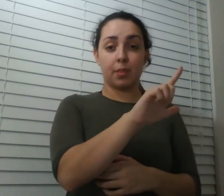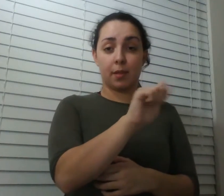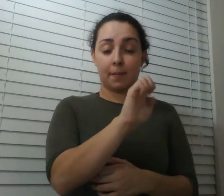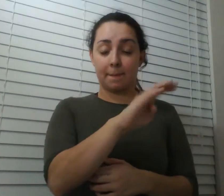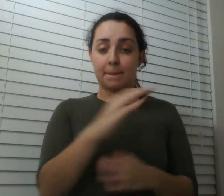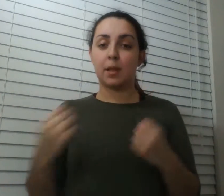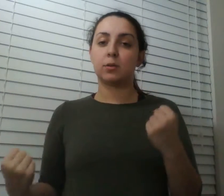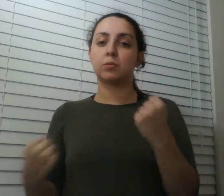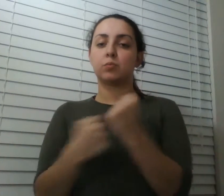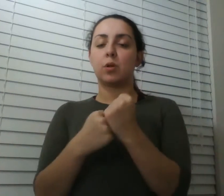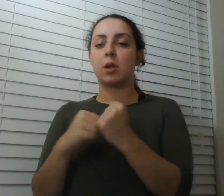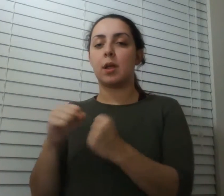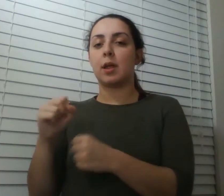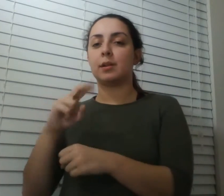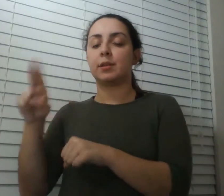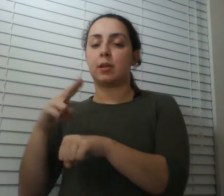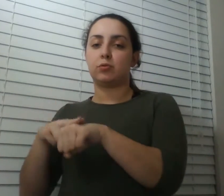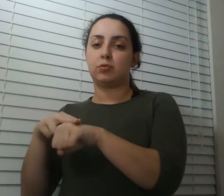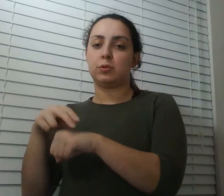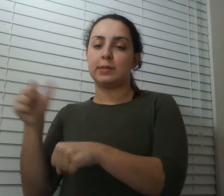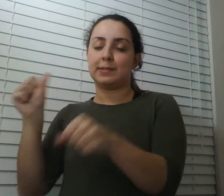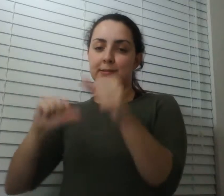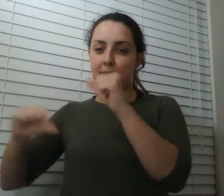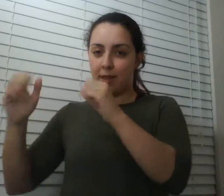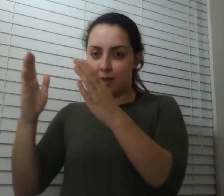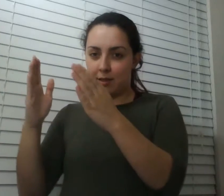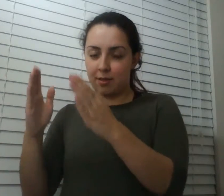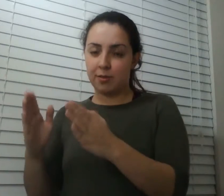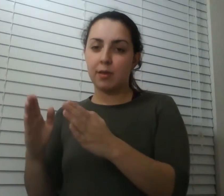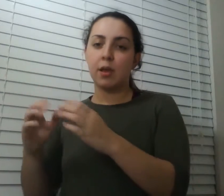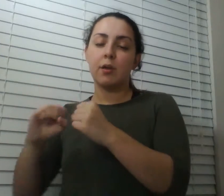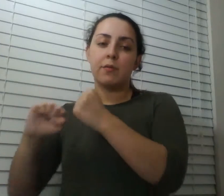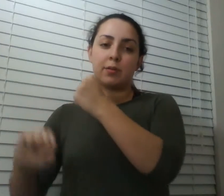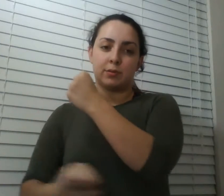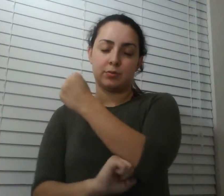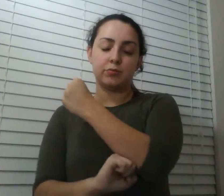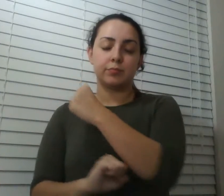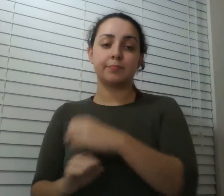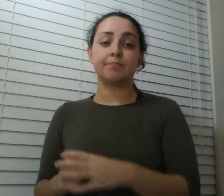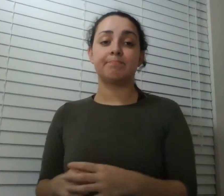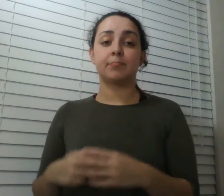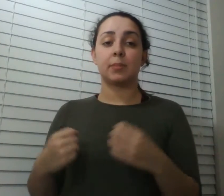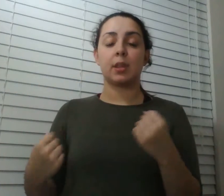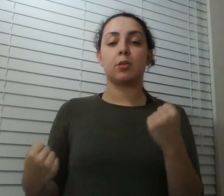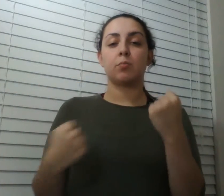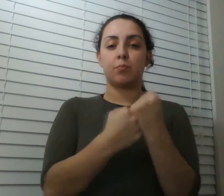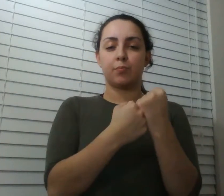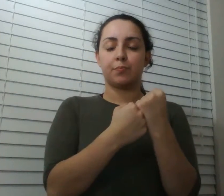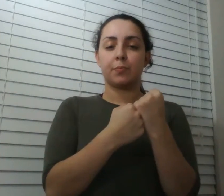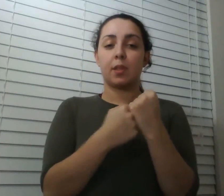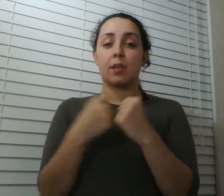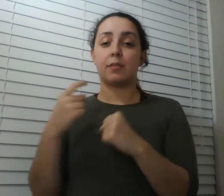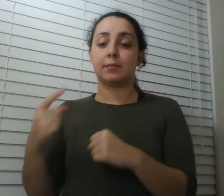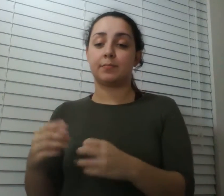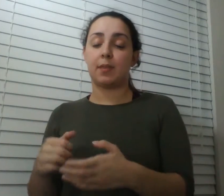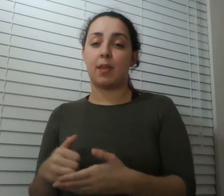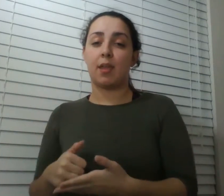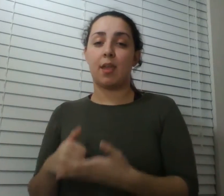and by the alfred p sloan foundation enhancing public understanding of science and technology in the